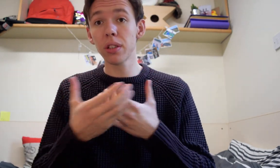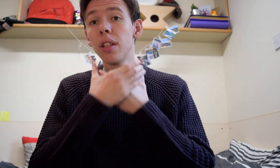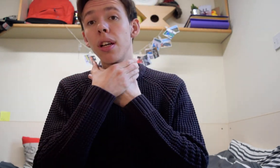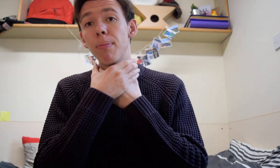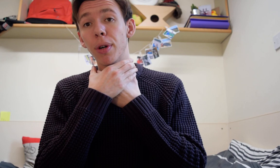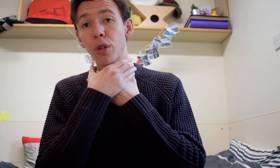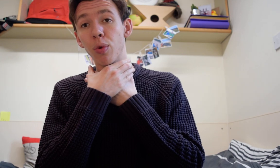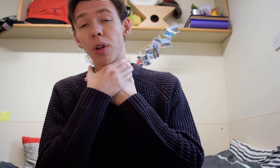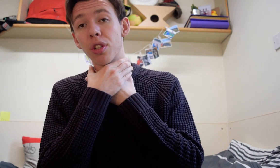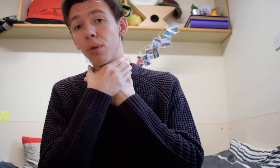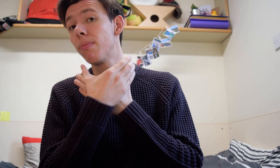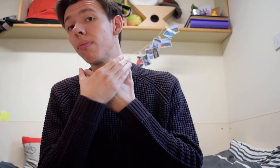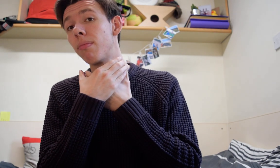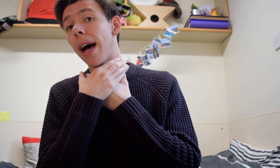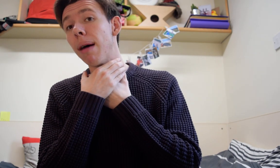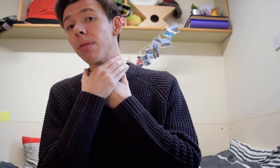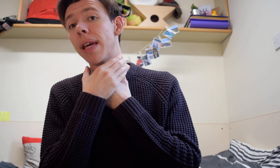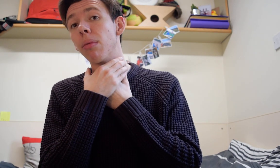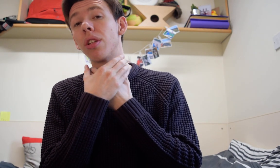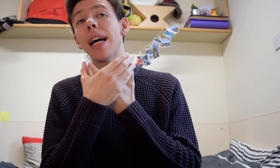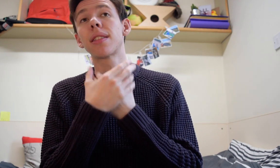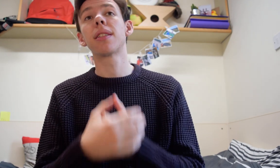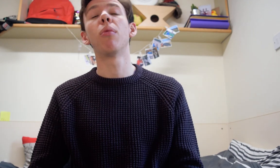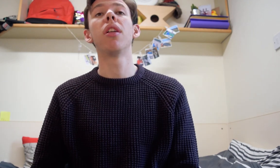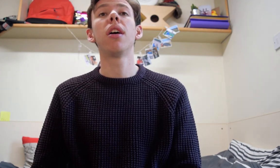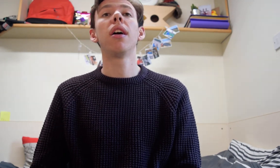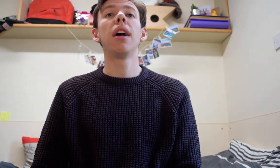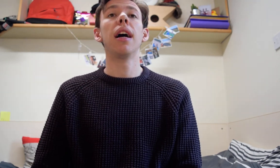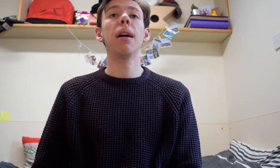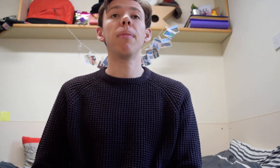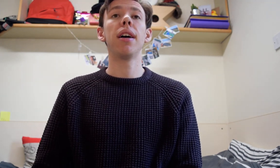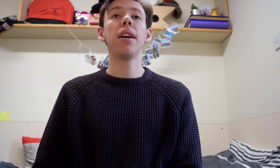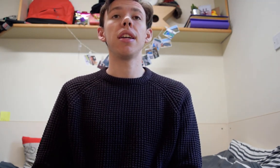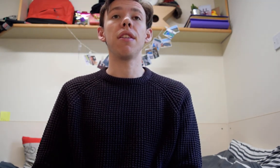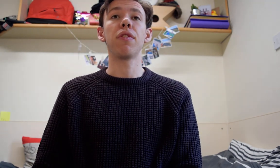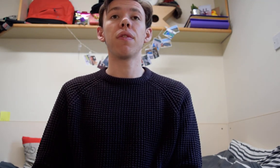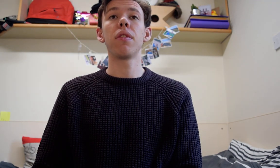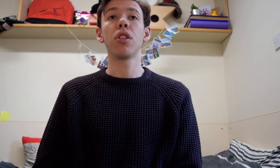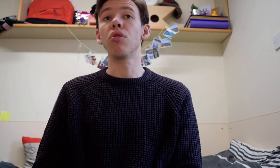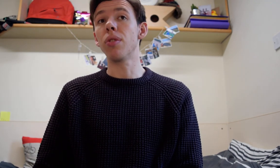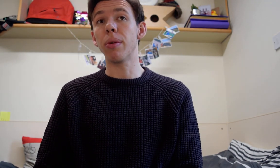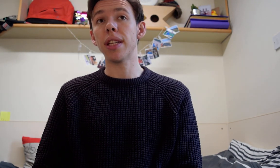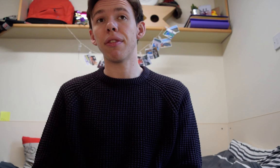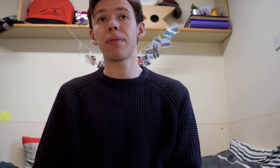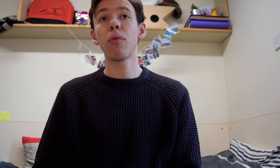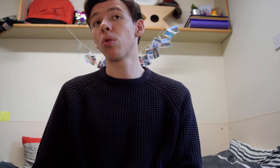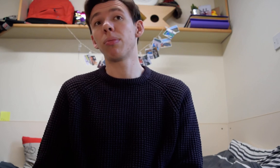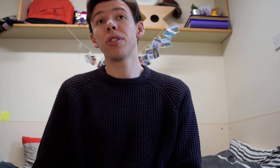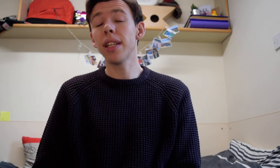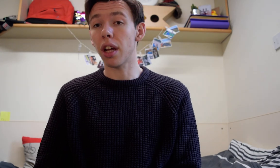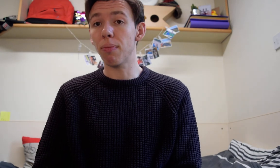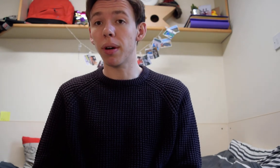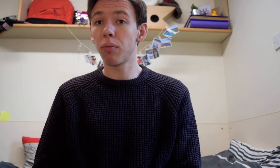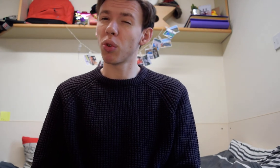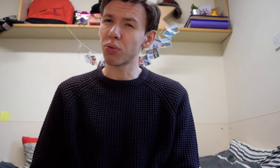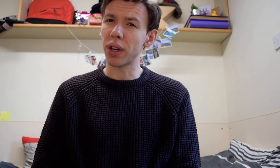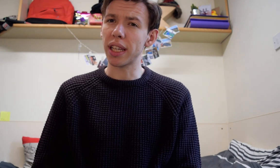but you would want to perhaps be able to ask someone if you knew they were deaf or someone you didn't know but wasn't really